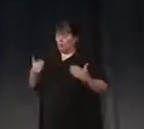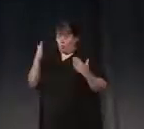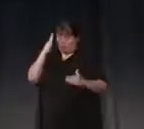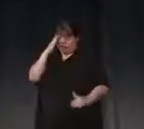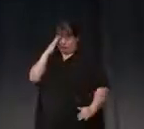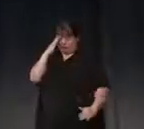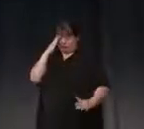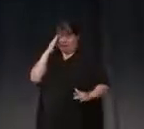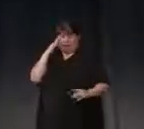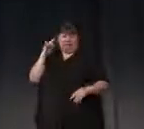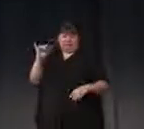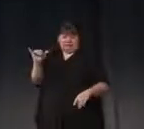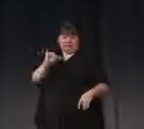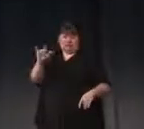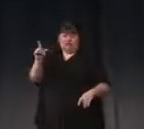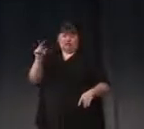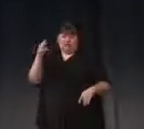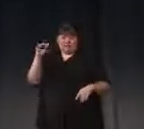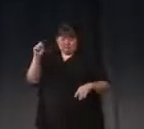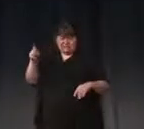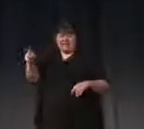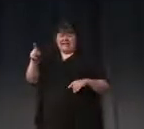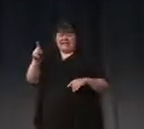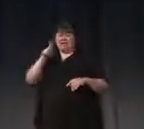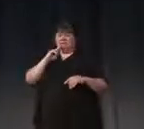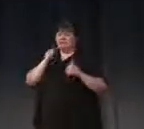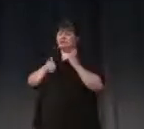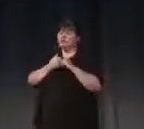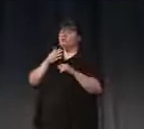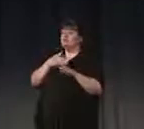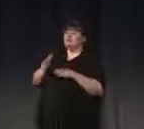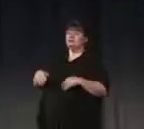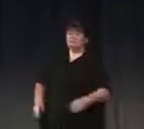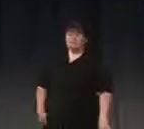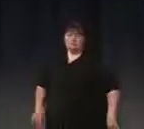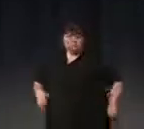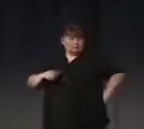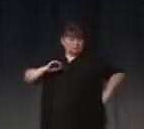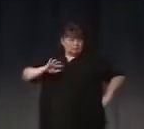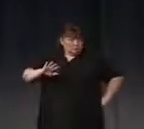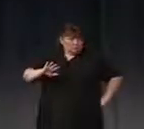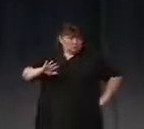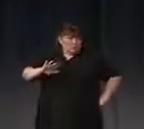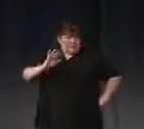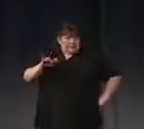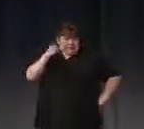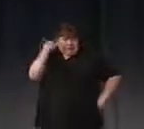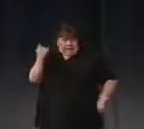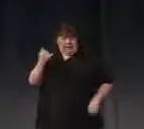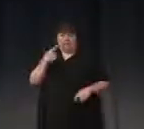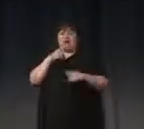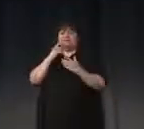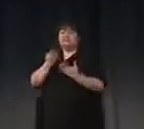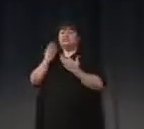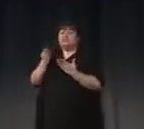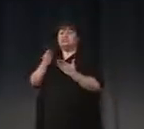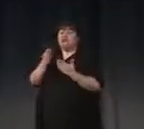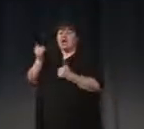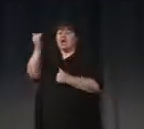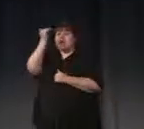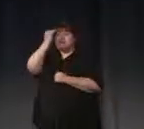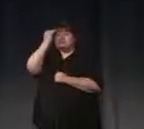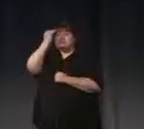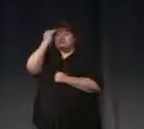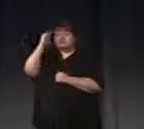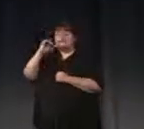Tomas, I think. He goes against the grain of most in the field of cognitive science by suggesting that consciousness is